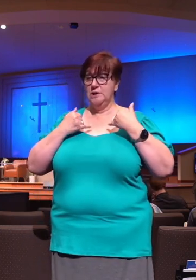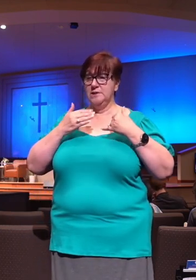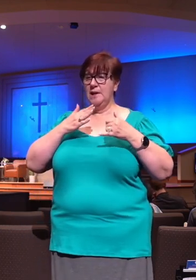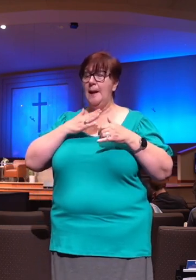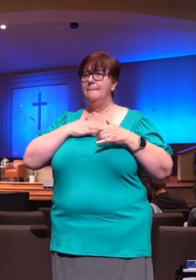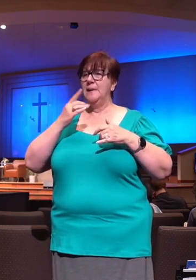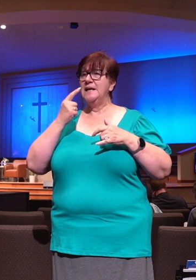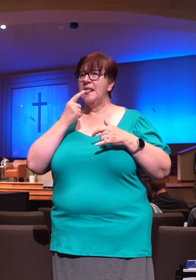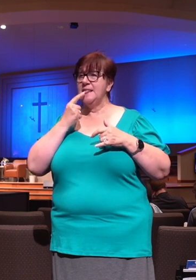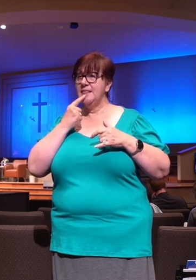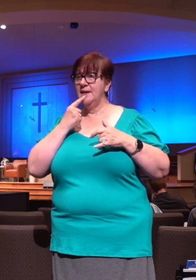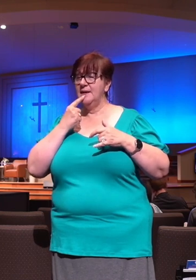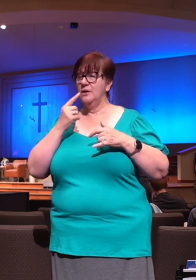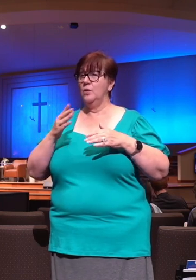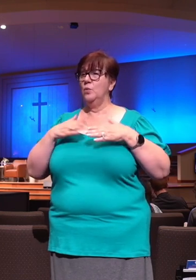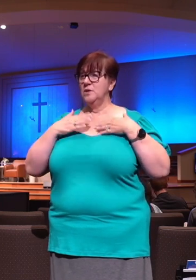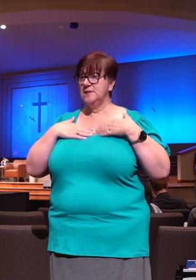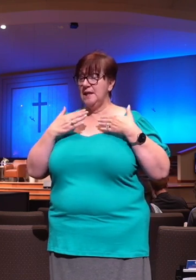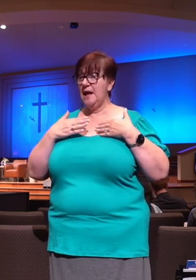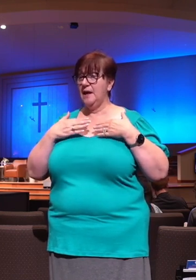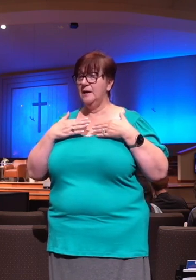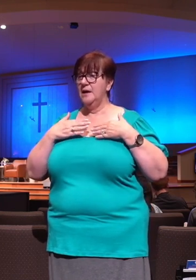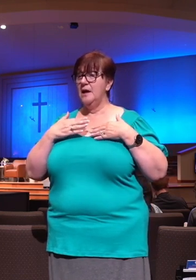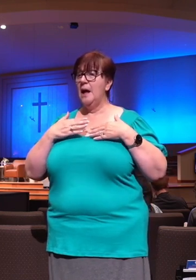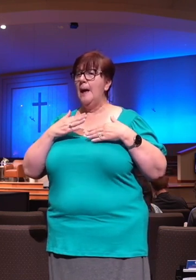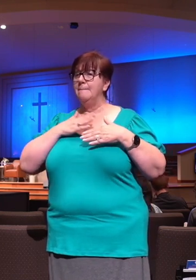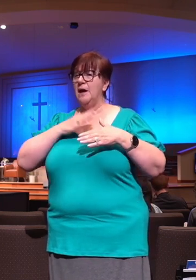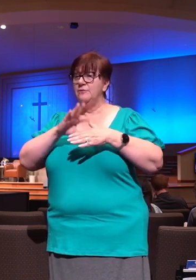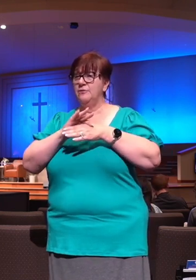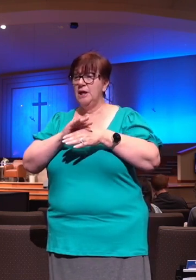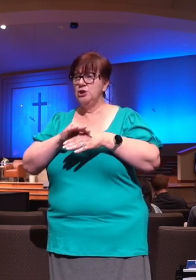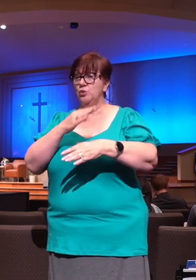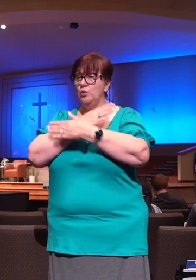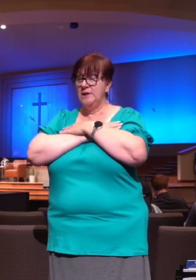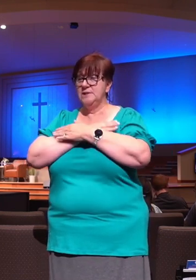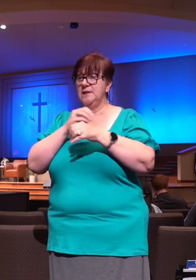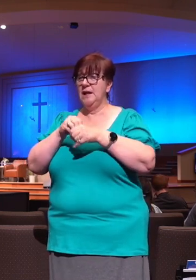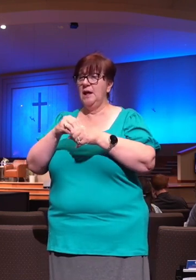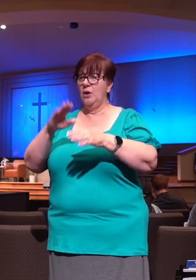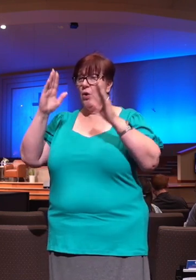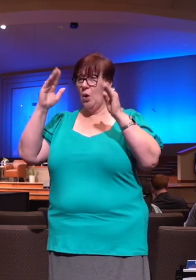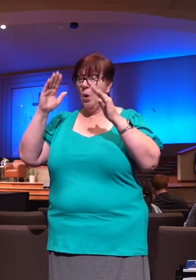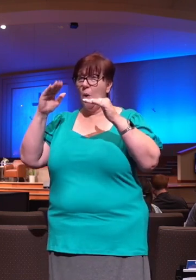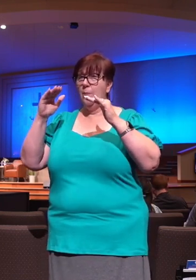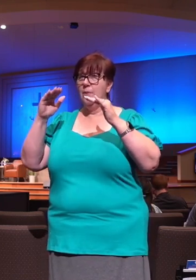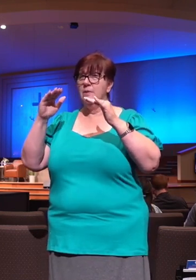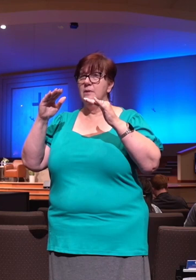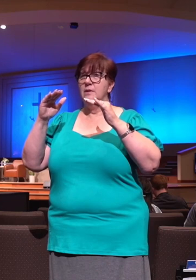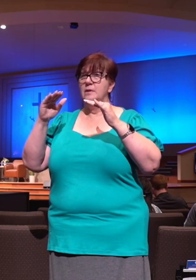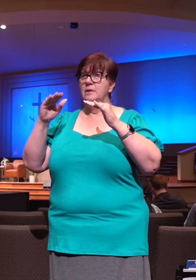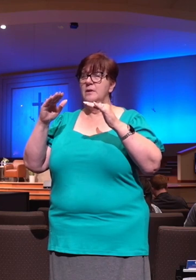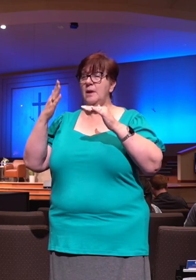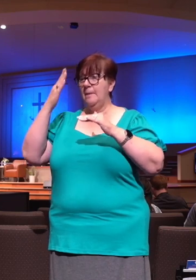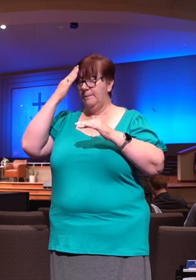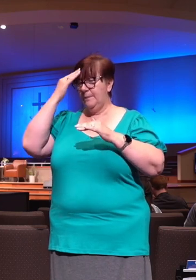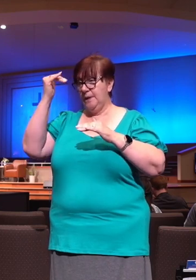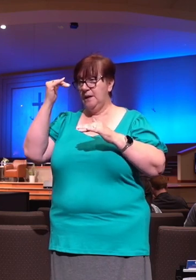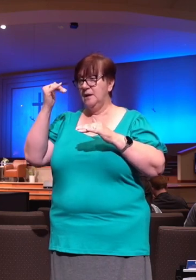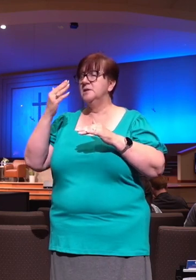in hope. Sound familiar? Because that will not leave my soul in hell, neither shalt thou suffer the Holy One to see